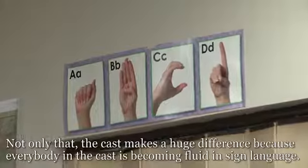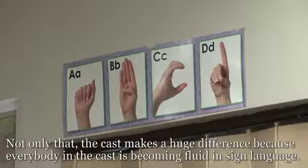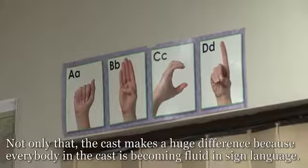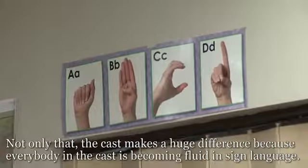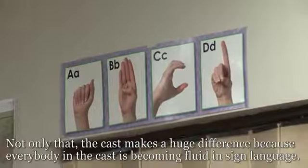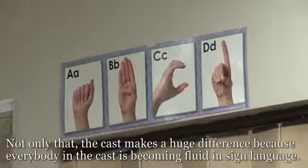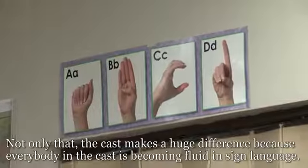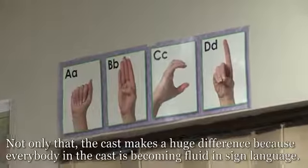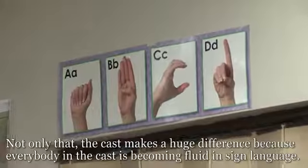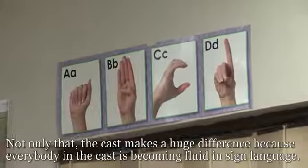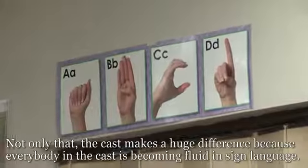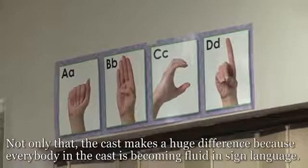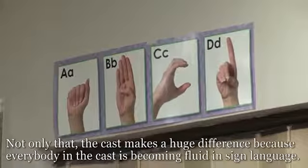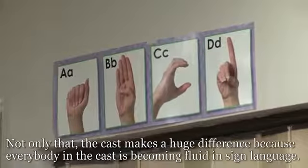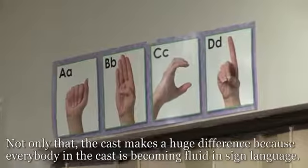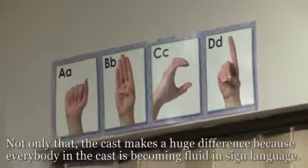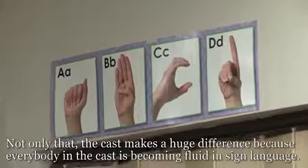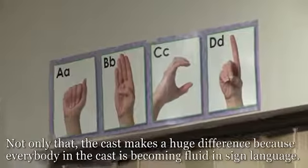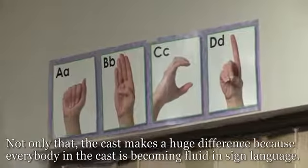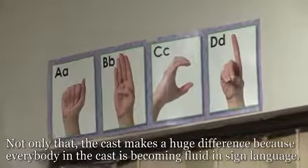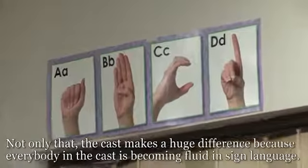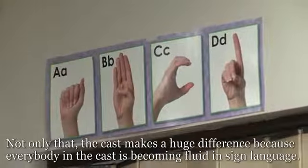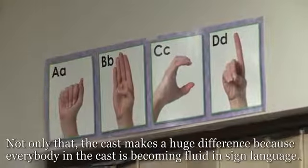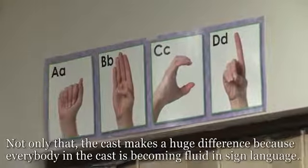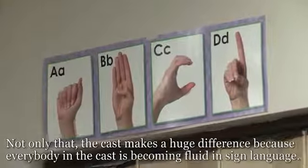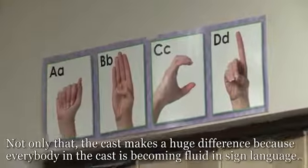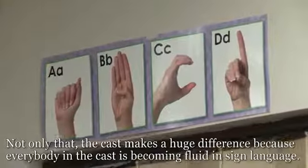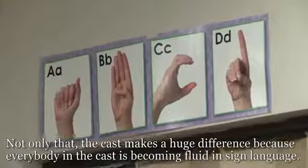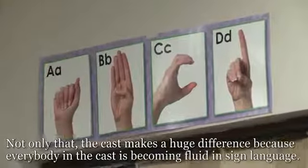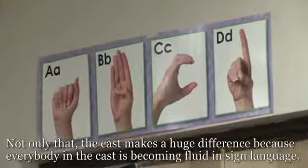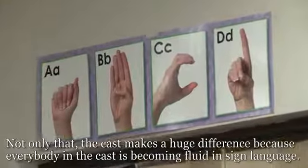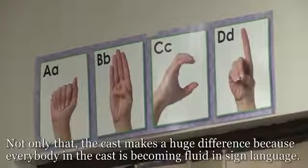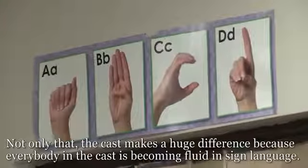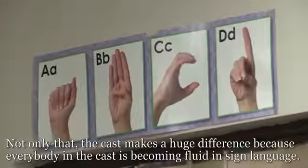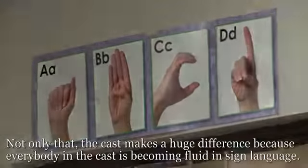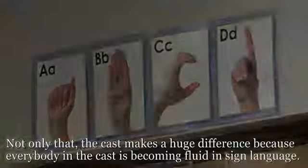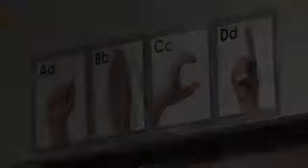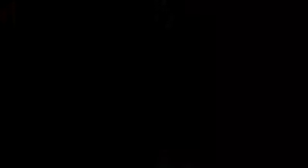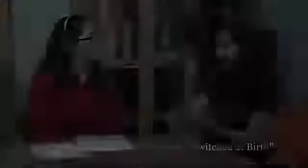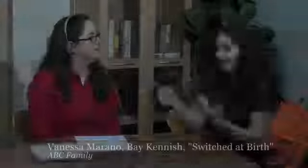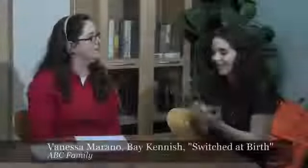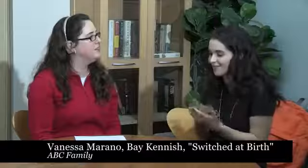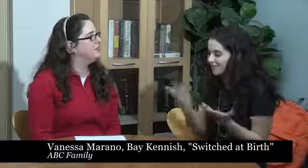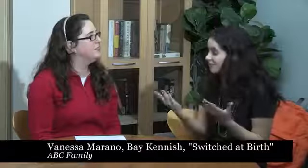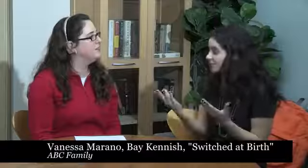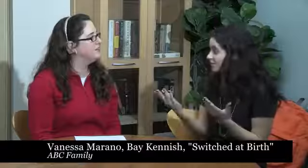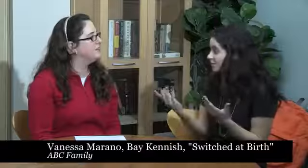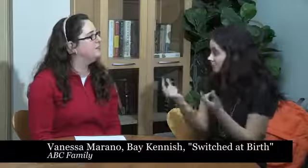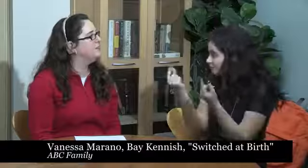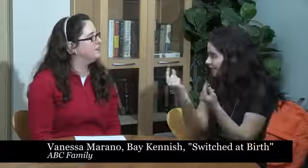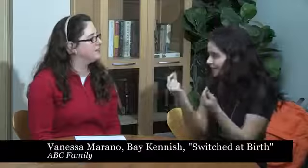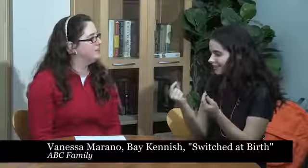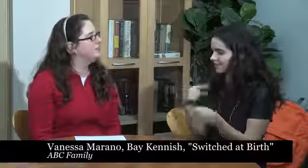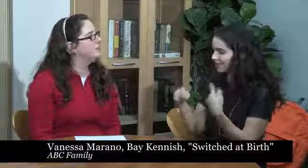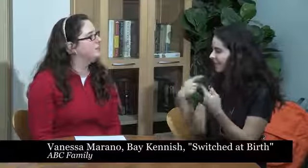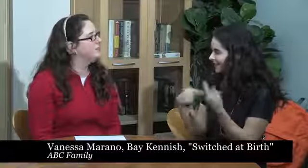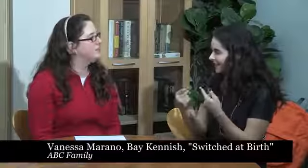everybody in the cast is becoming, you know, fluent in sign language. Because all I've been, you know, doing is signing.